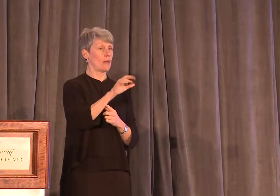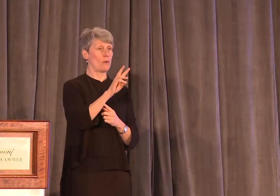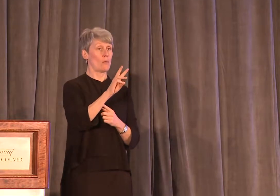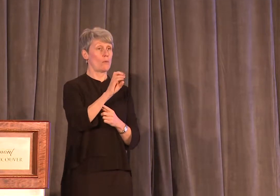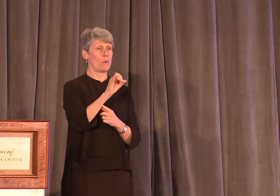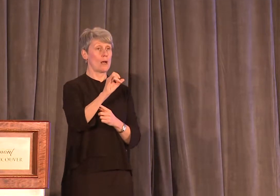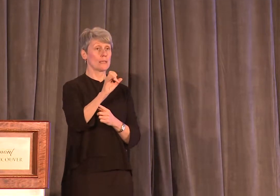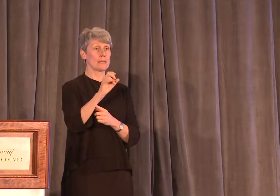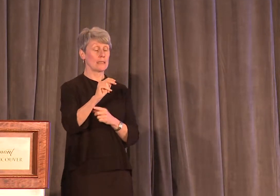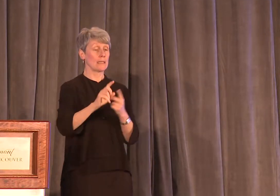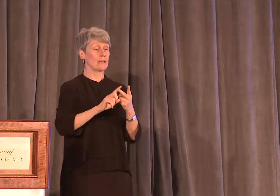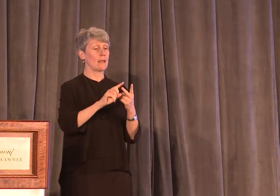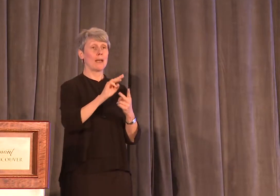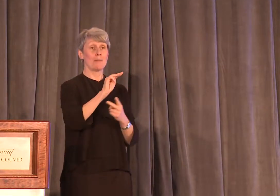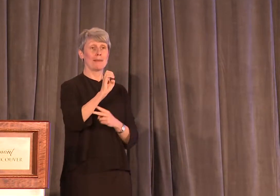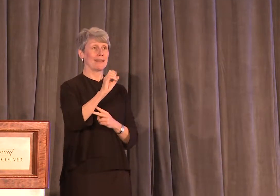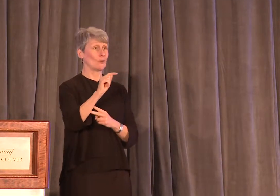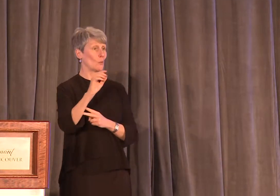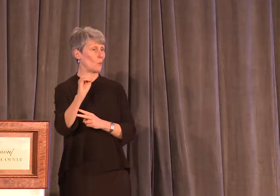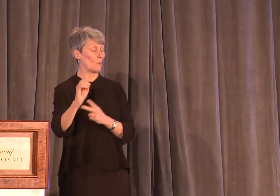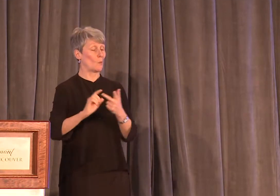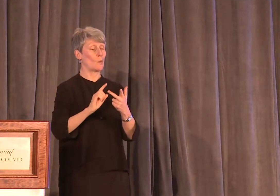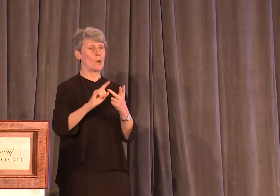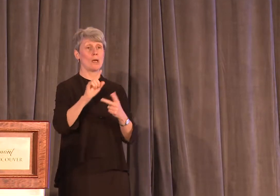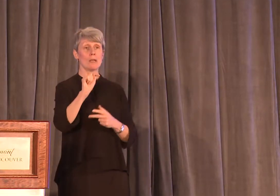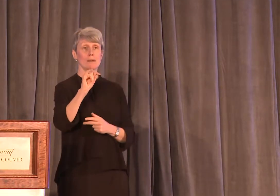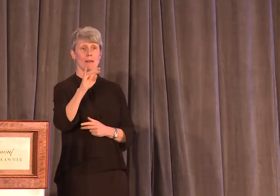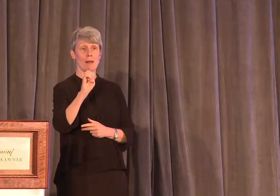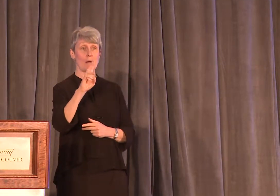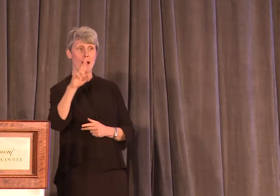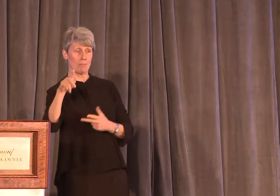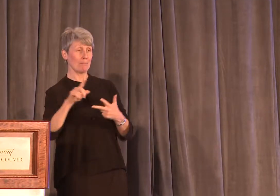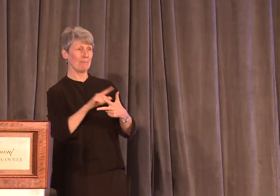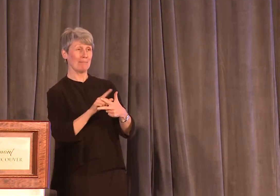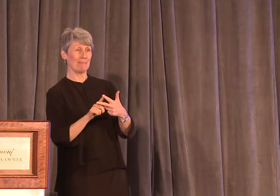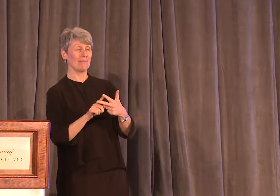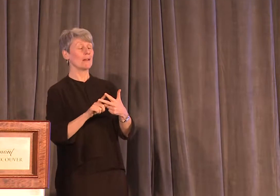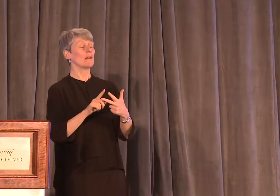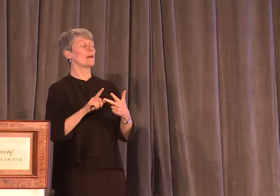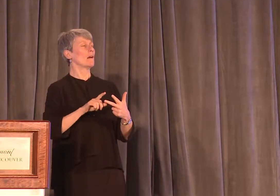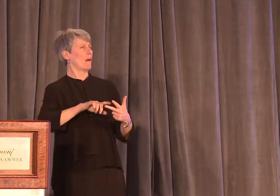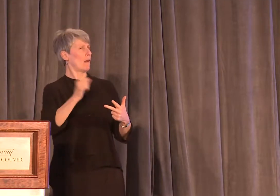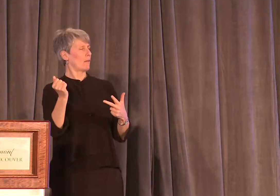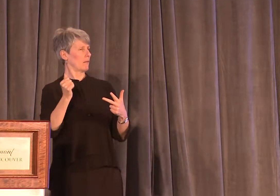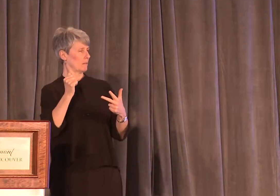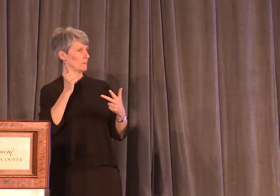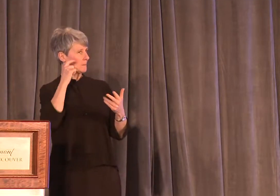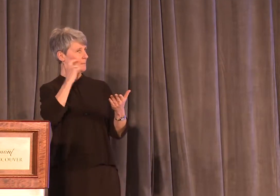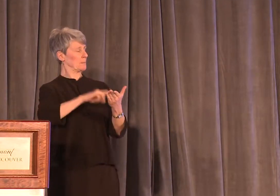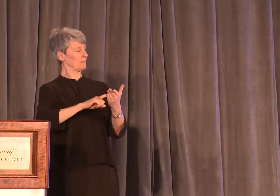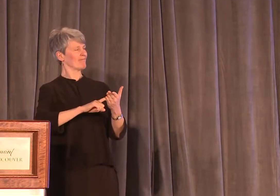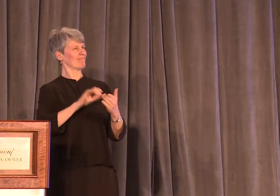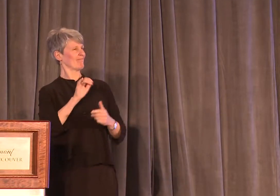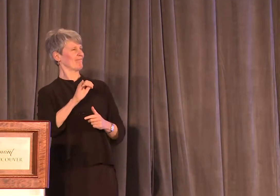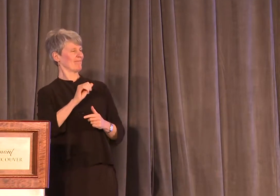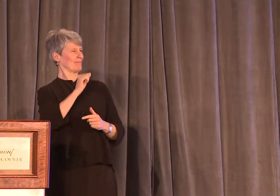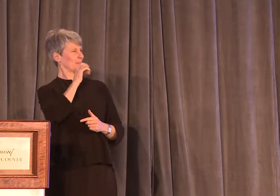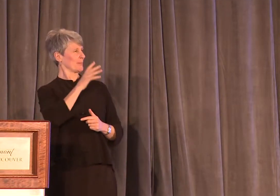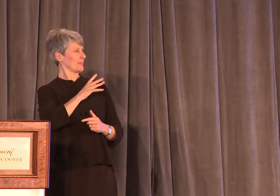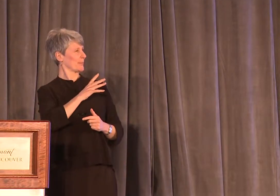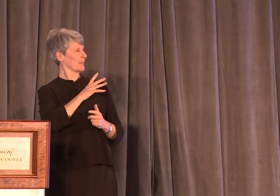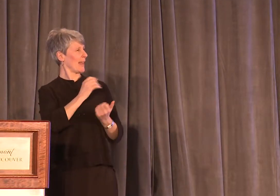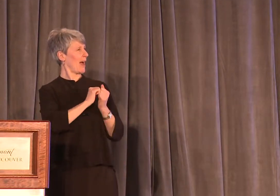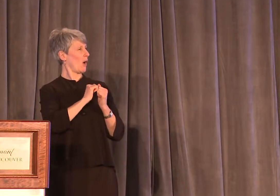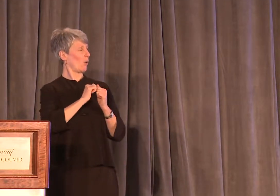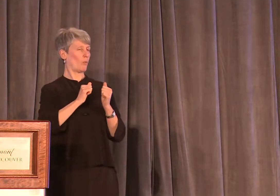we've seen Me Too, we've seen Time's Up. Now there's a global rethink going on about how women are being